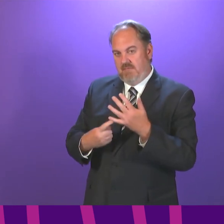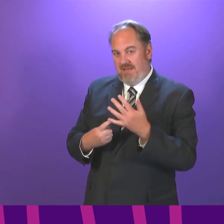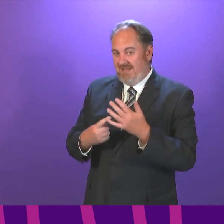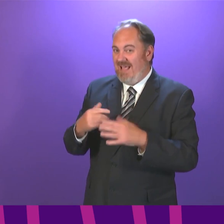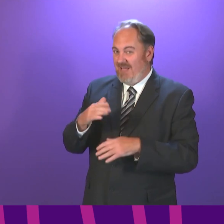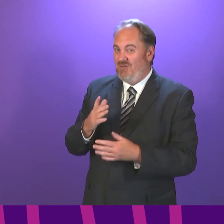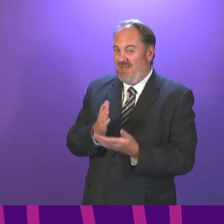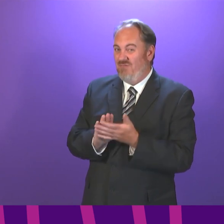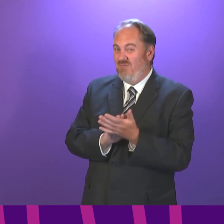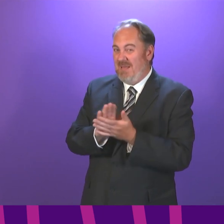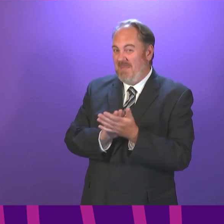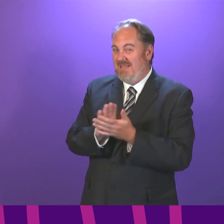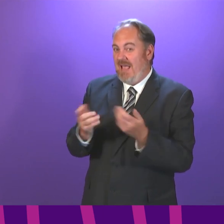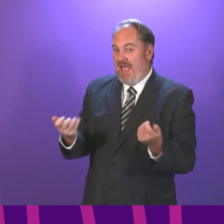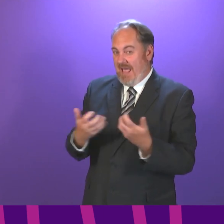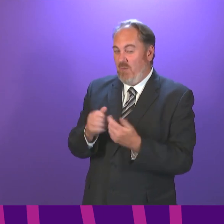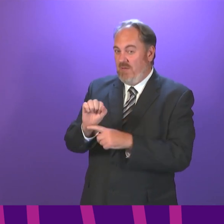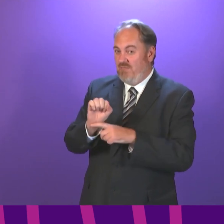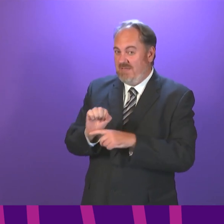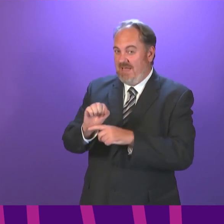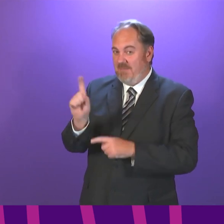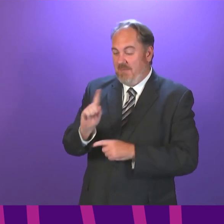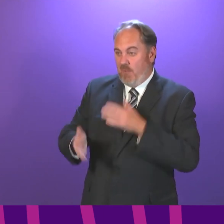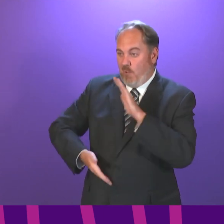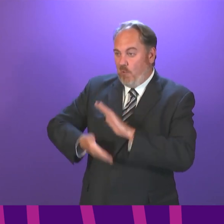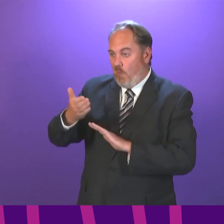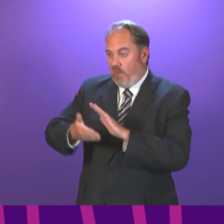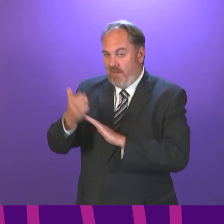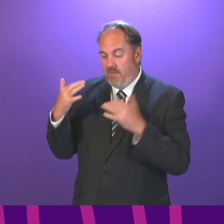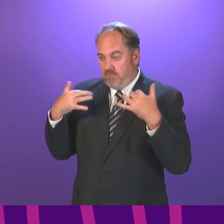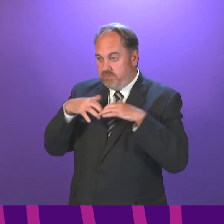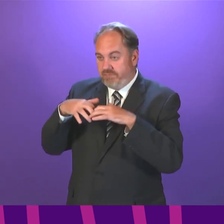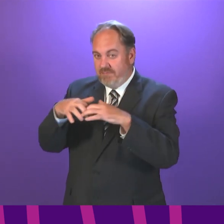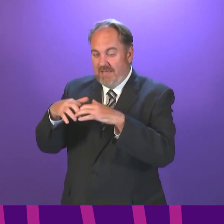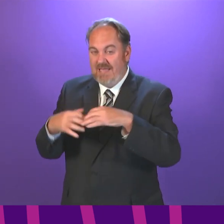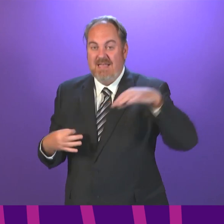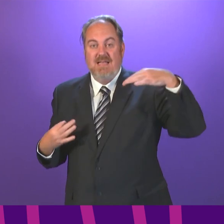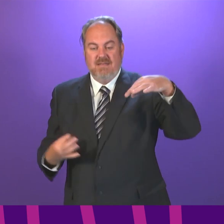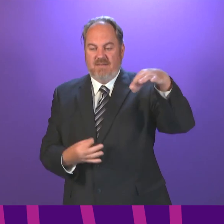actually going to give us the protection that we need? Data certificates will not achieve that.